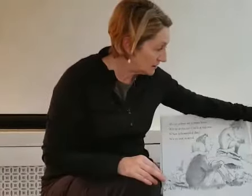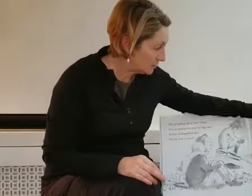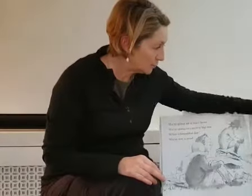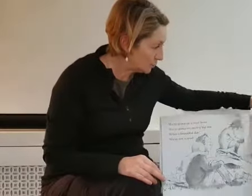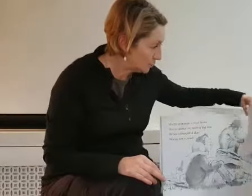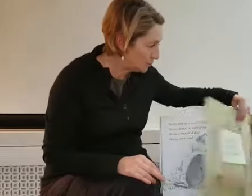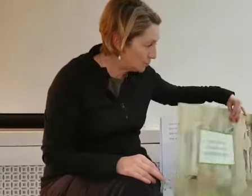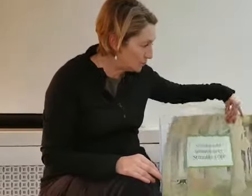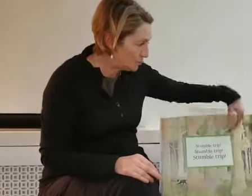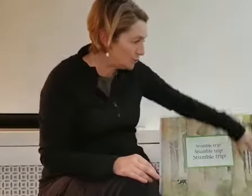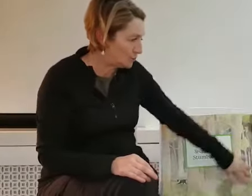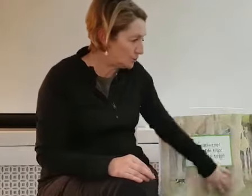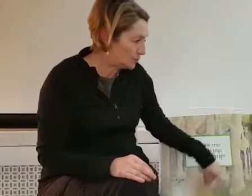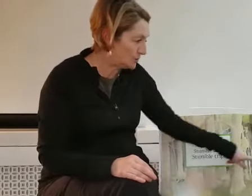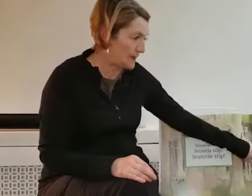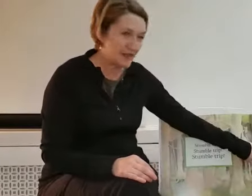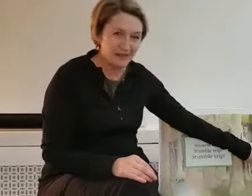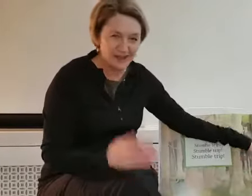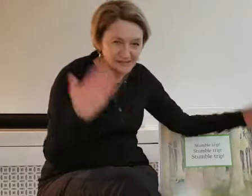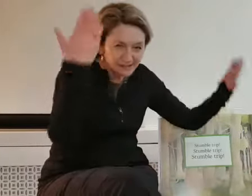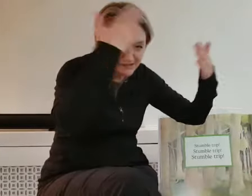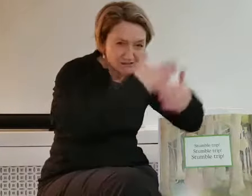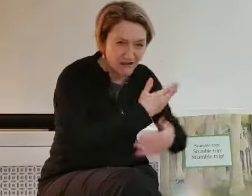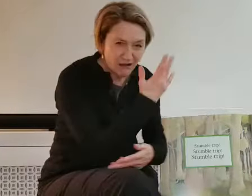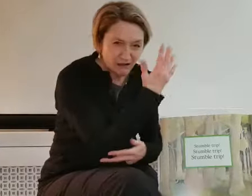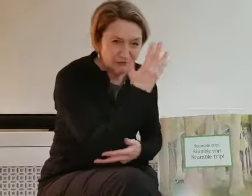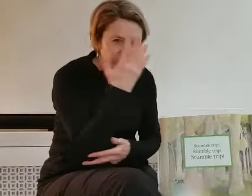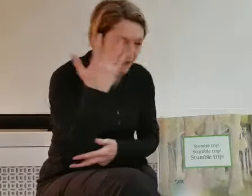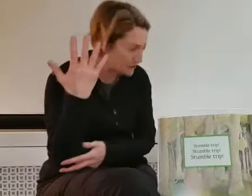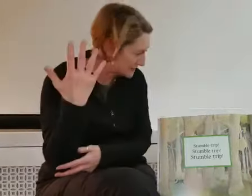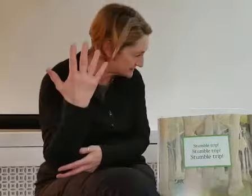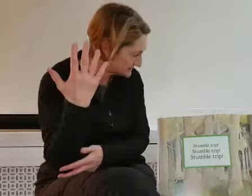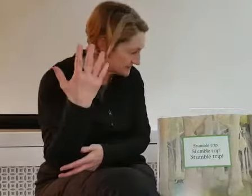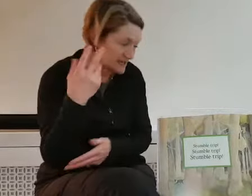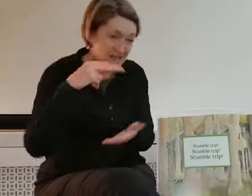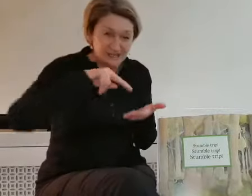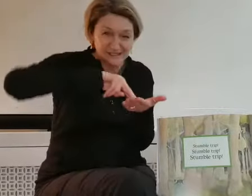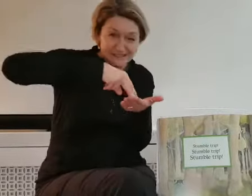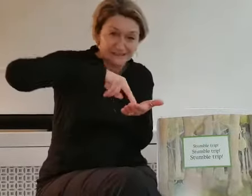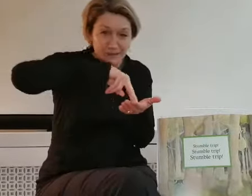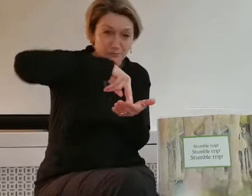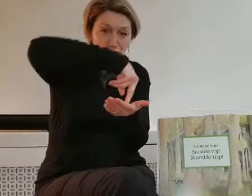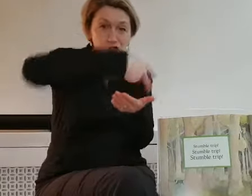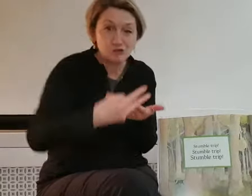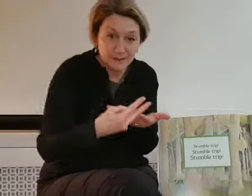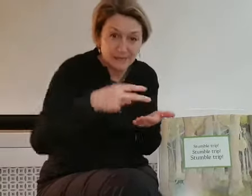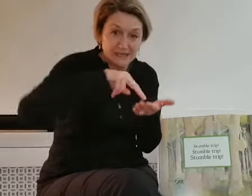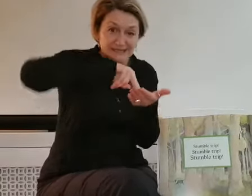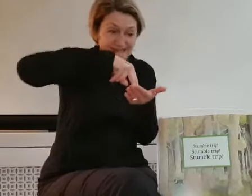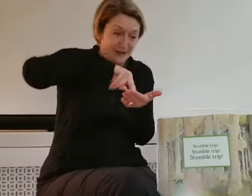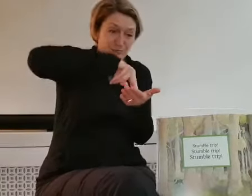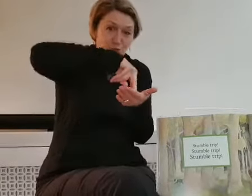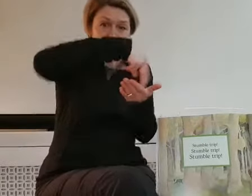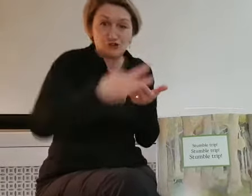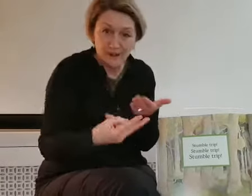Oh, there's the dark forest. Stumble, trip. Stumble, trip.